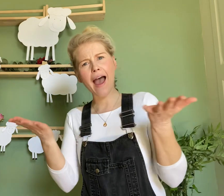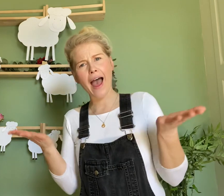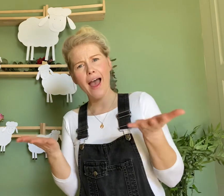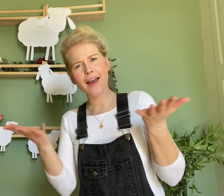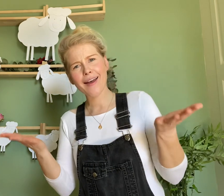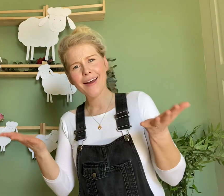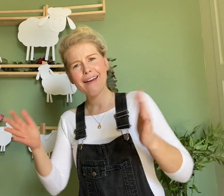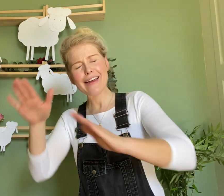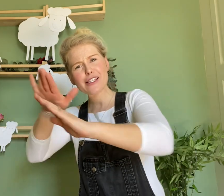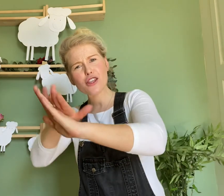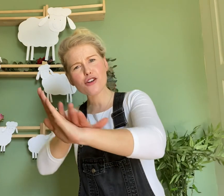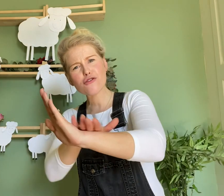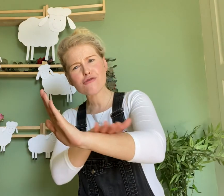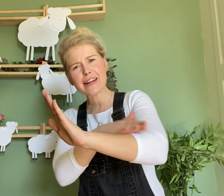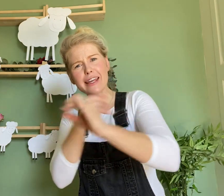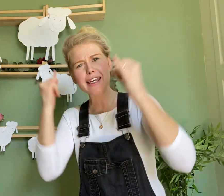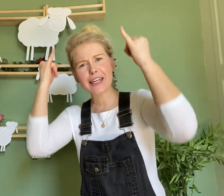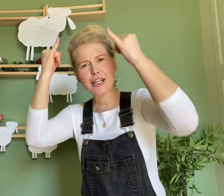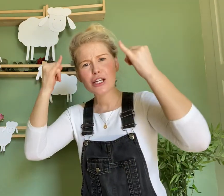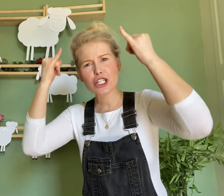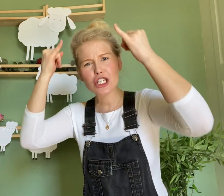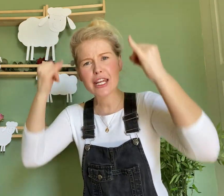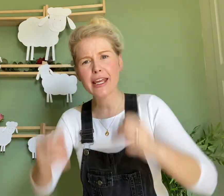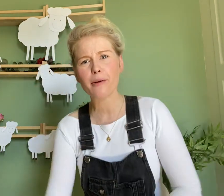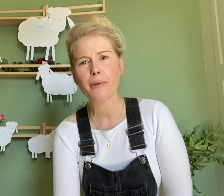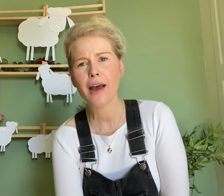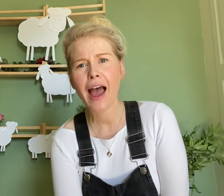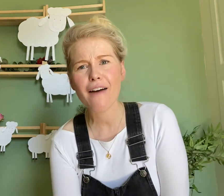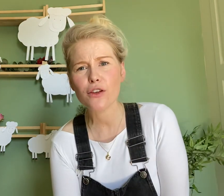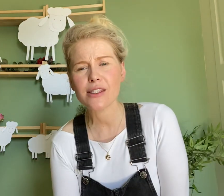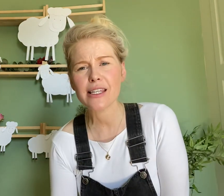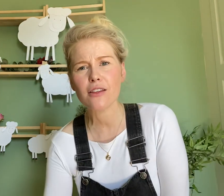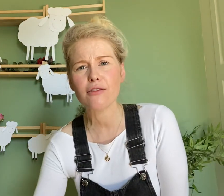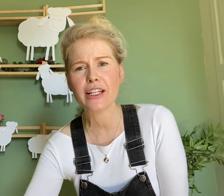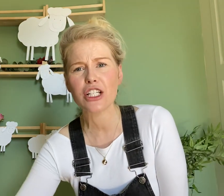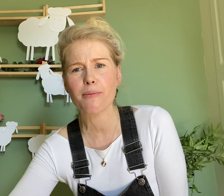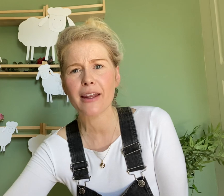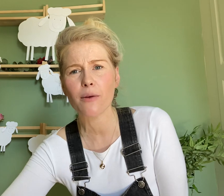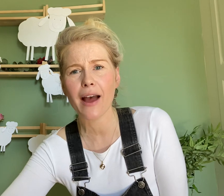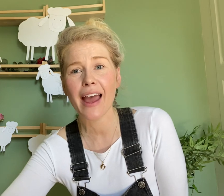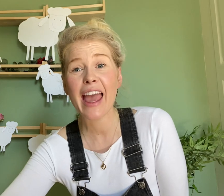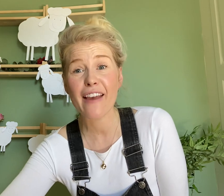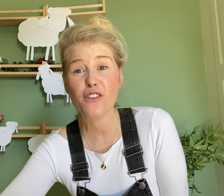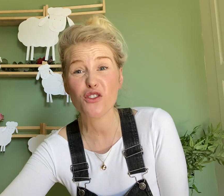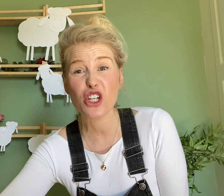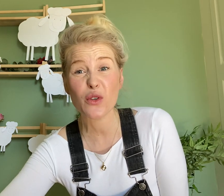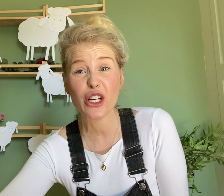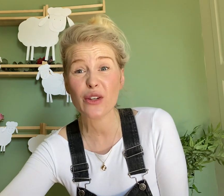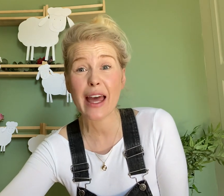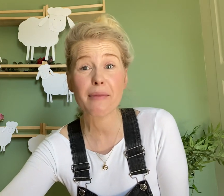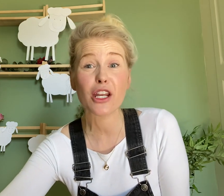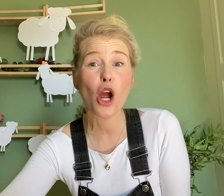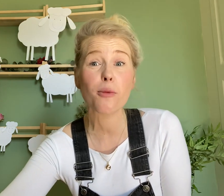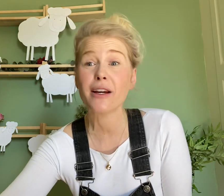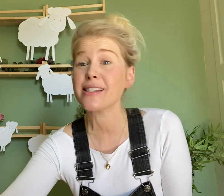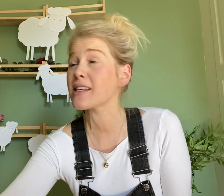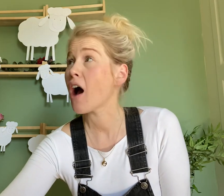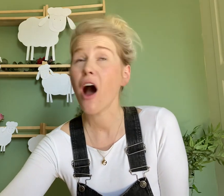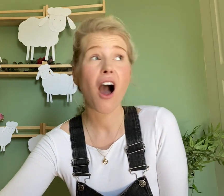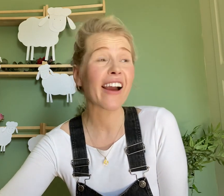is the green sheep? Have you seen the green sheep anywhere? If you do, can you let me know because I